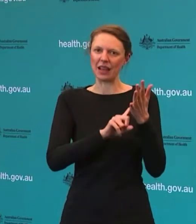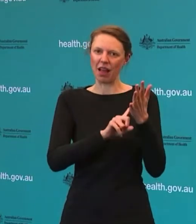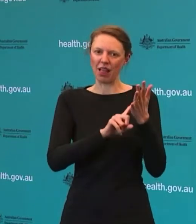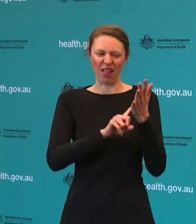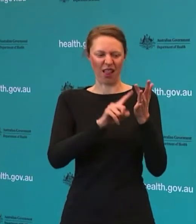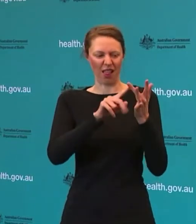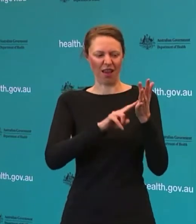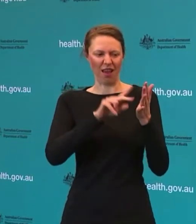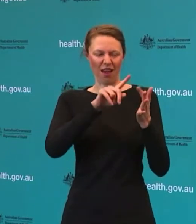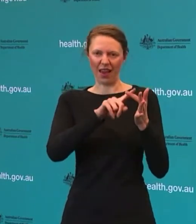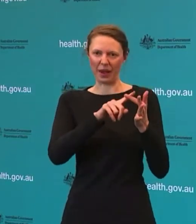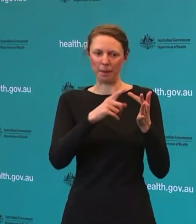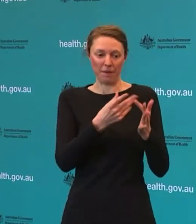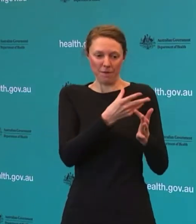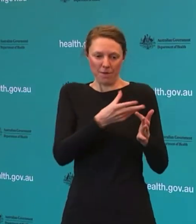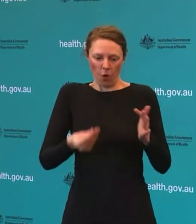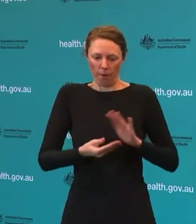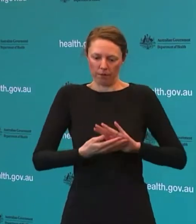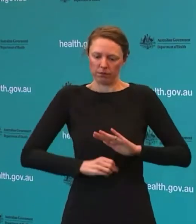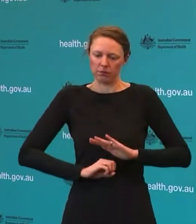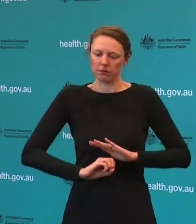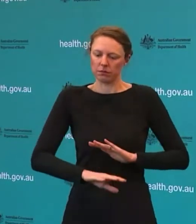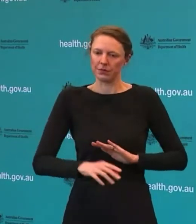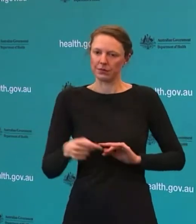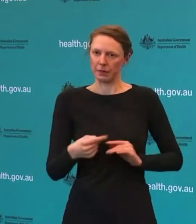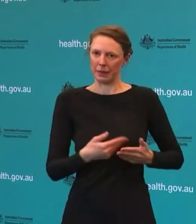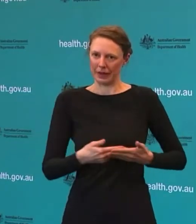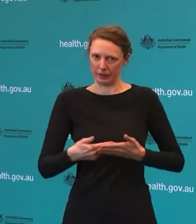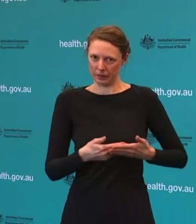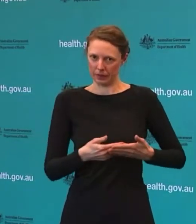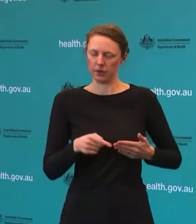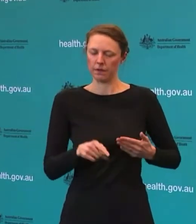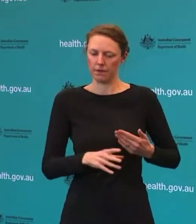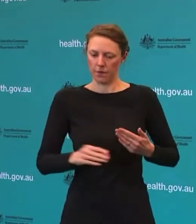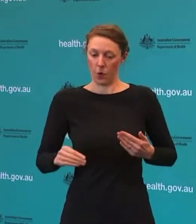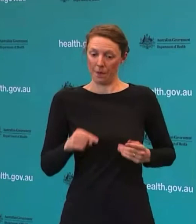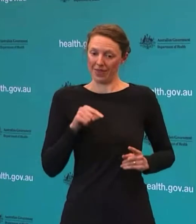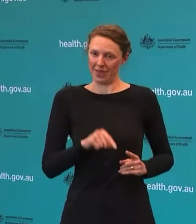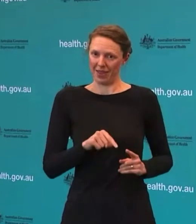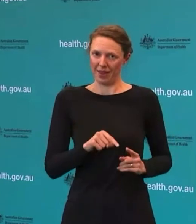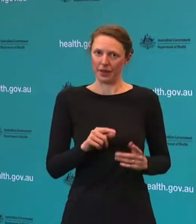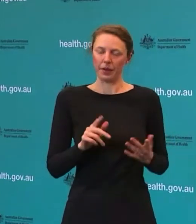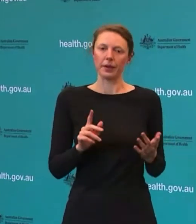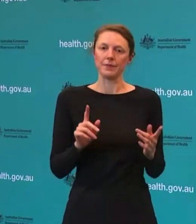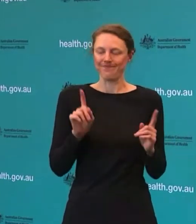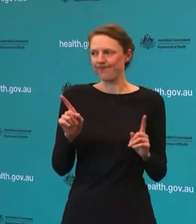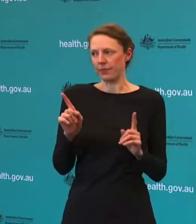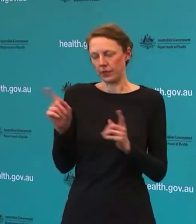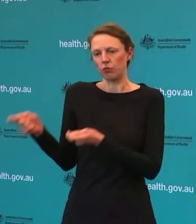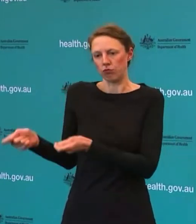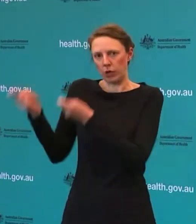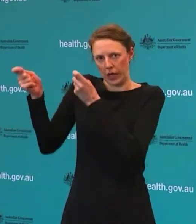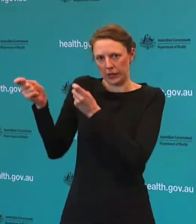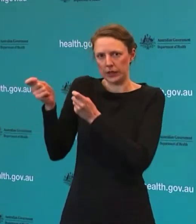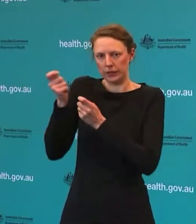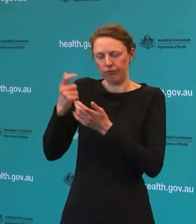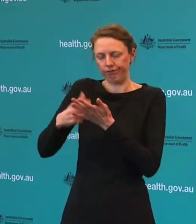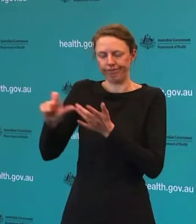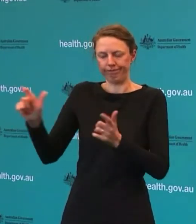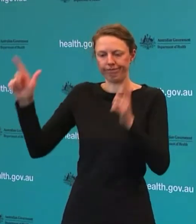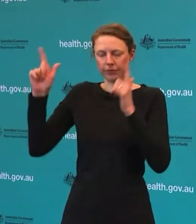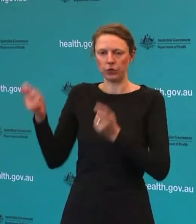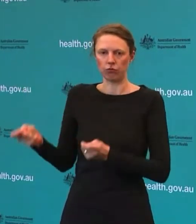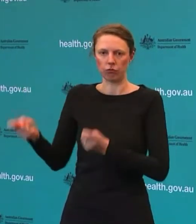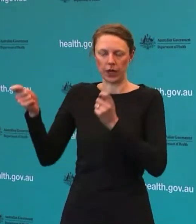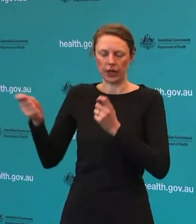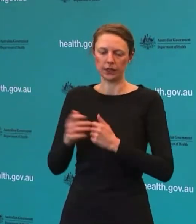Archbishop. The reality for vaccines is that they need